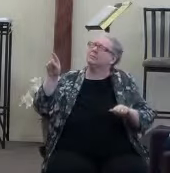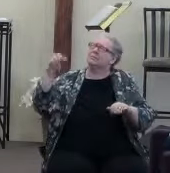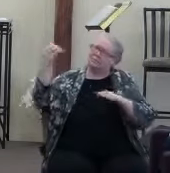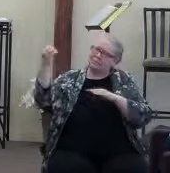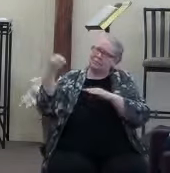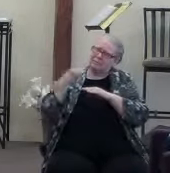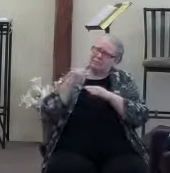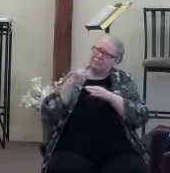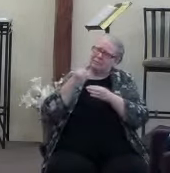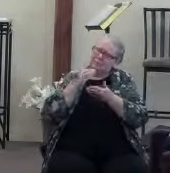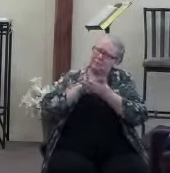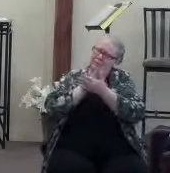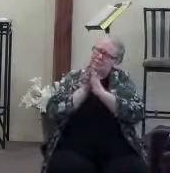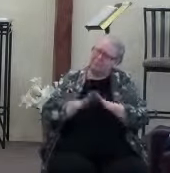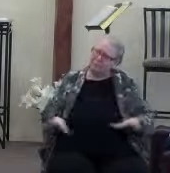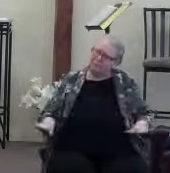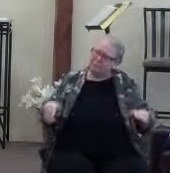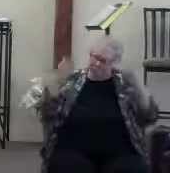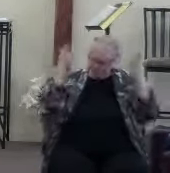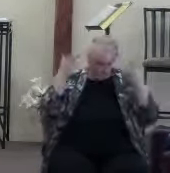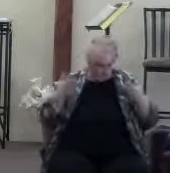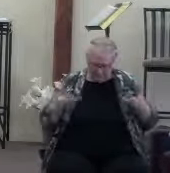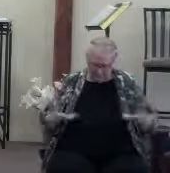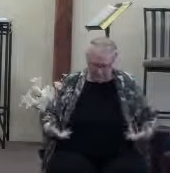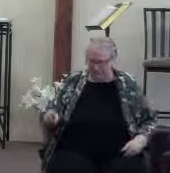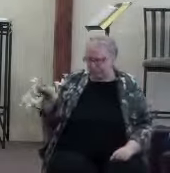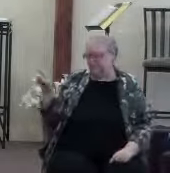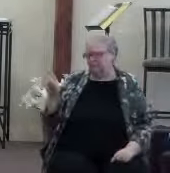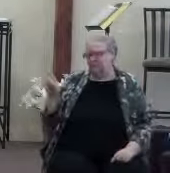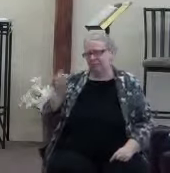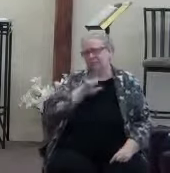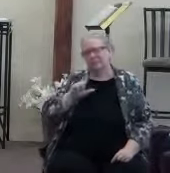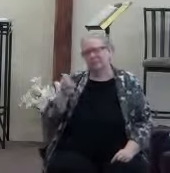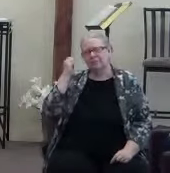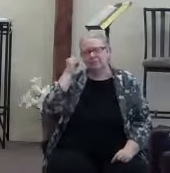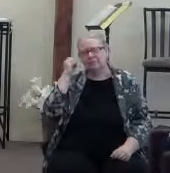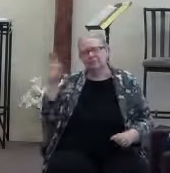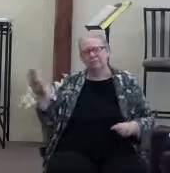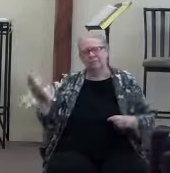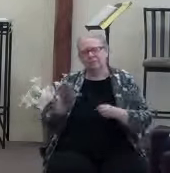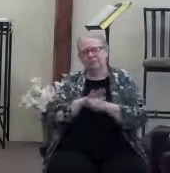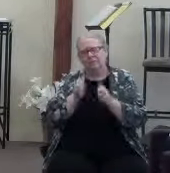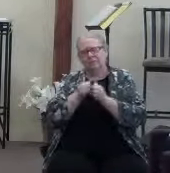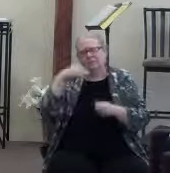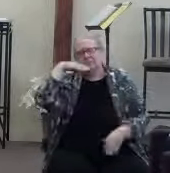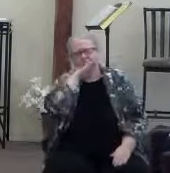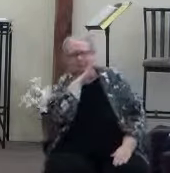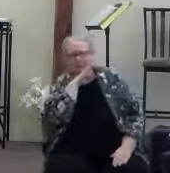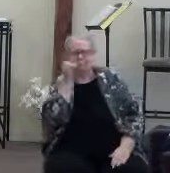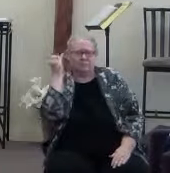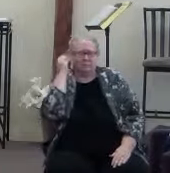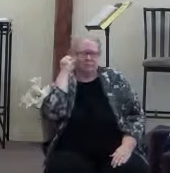of peace, the Spirit of truth down onto them. And Lord, if they've been filled with a lie, if